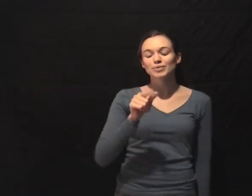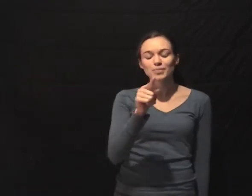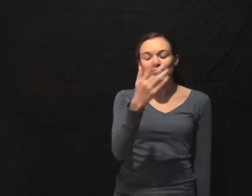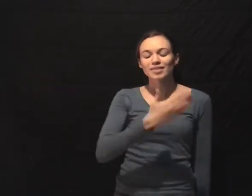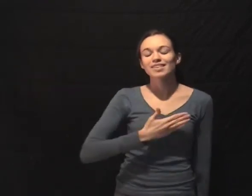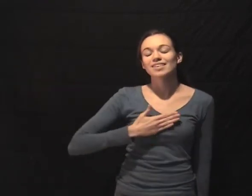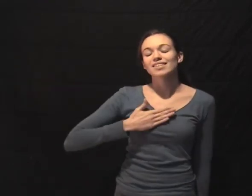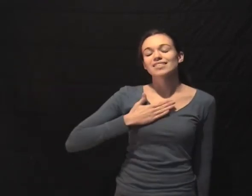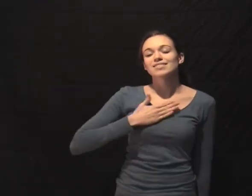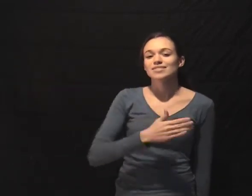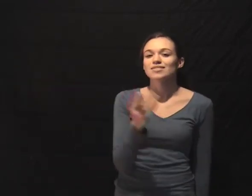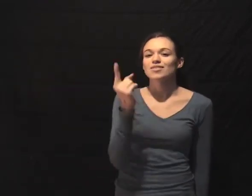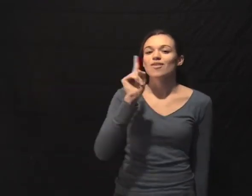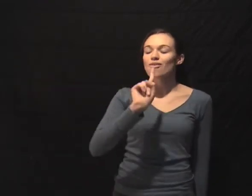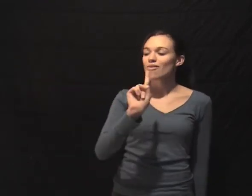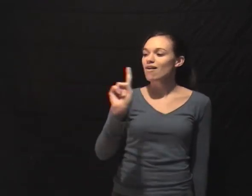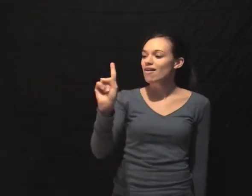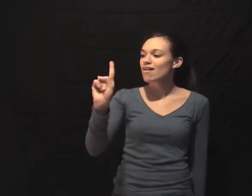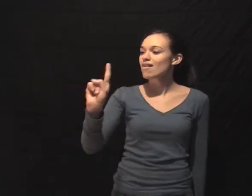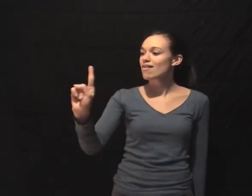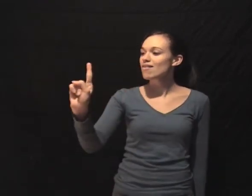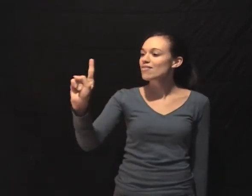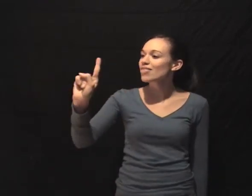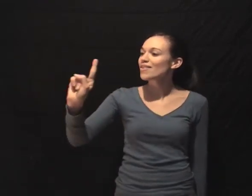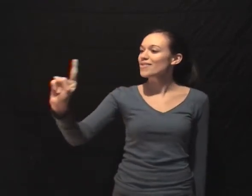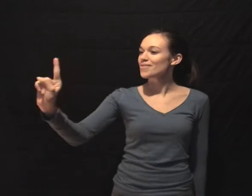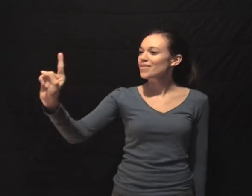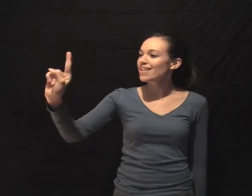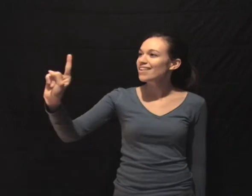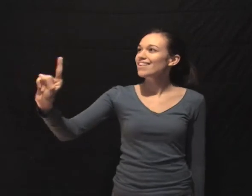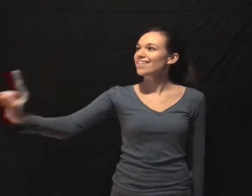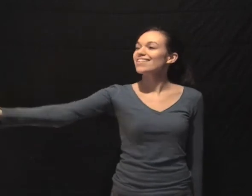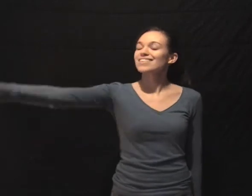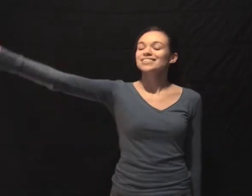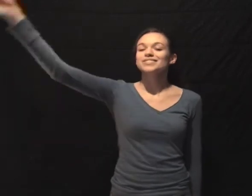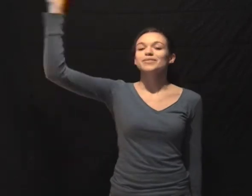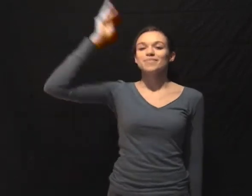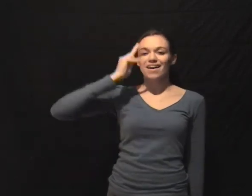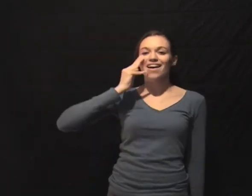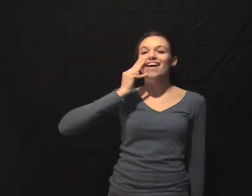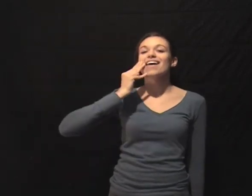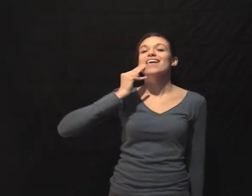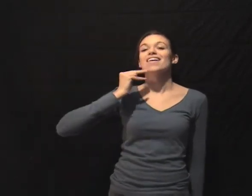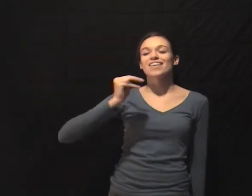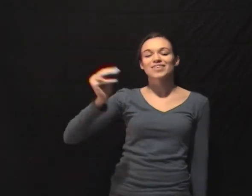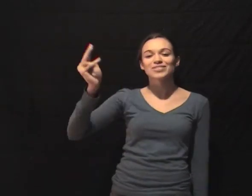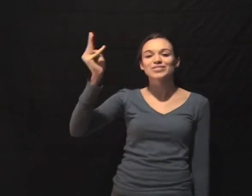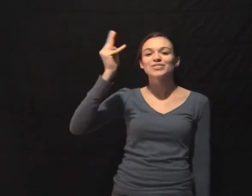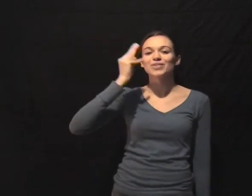please Go all the way To Mexico